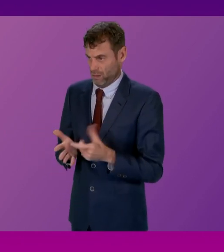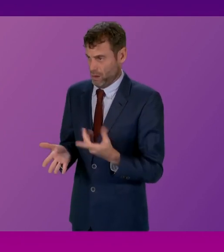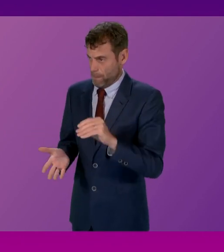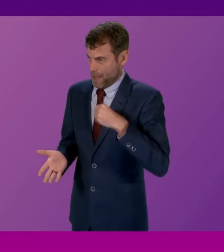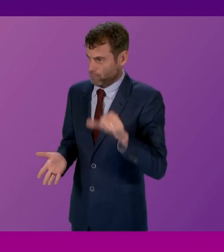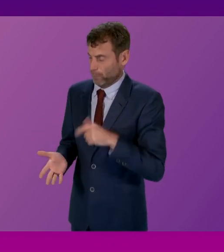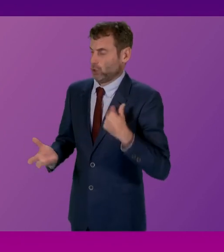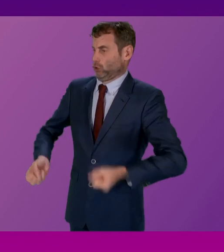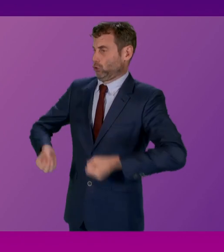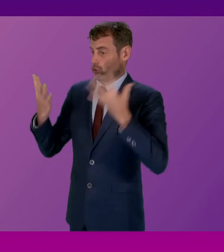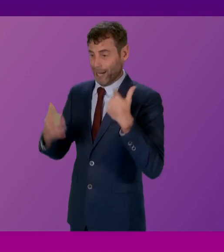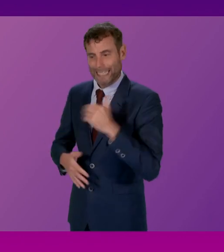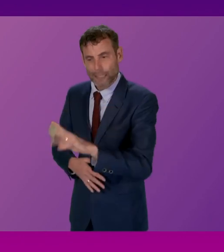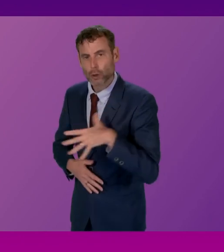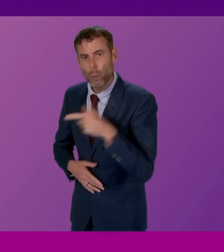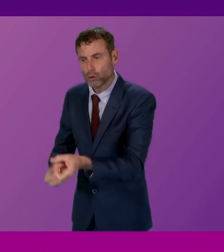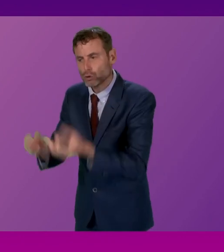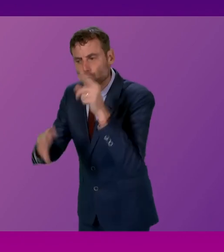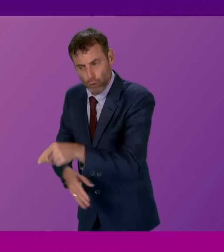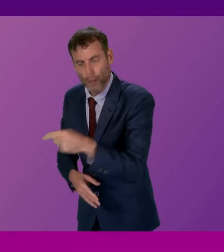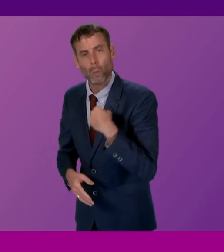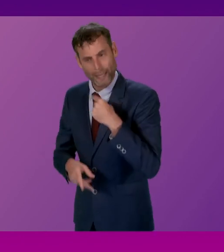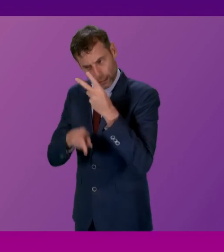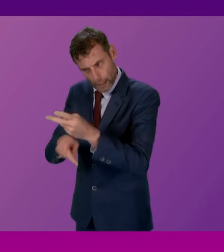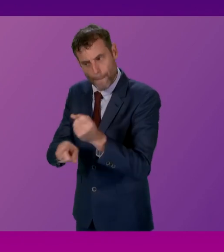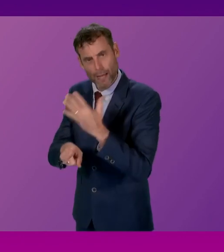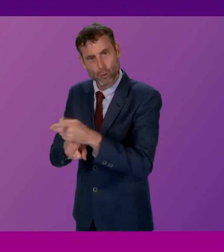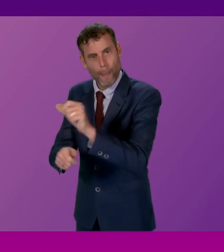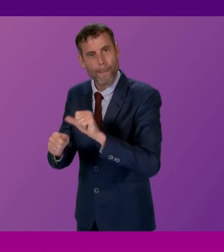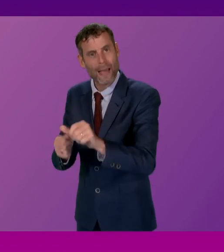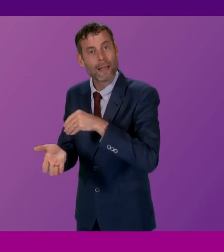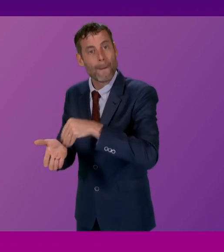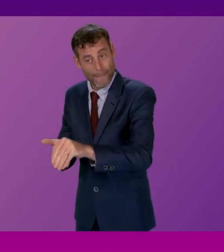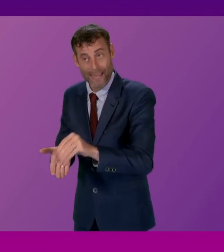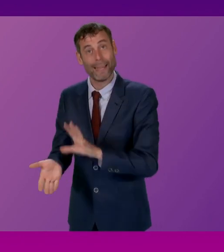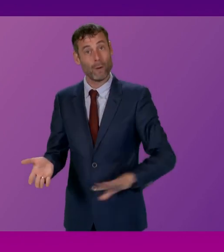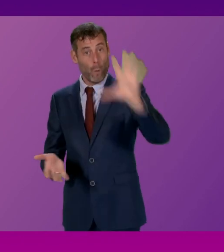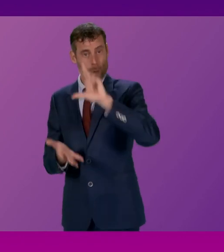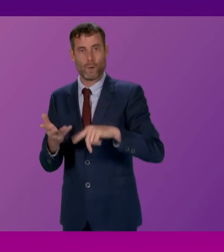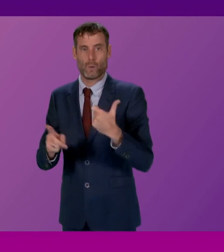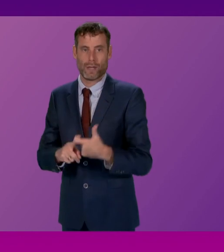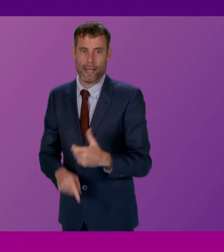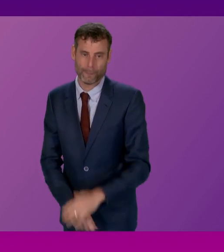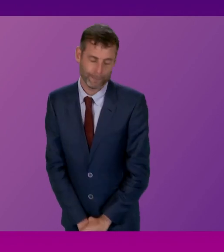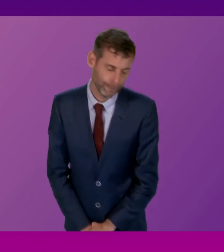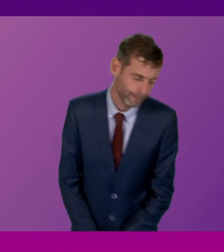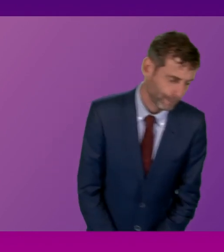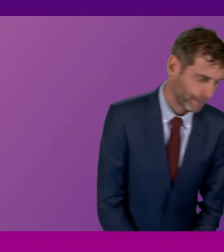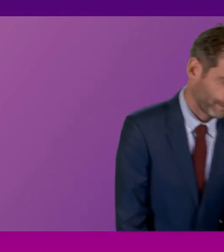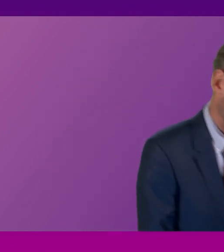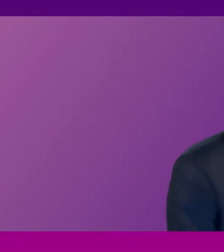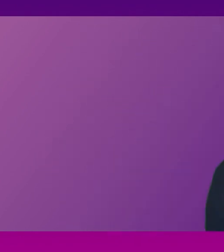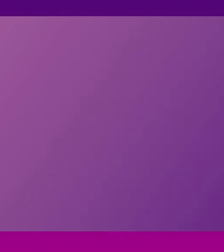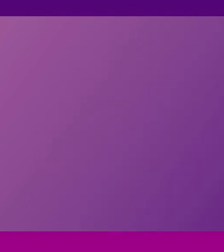fairly paid. So this government will continue to make sure that our NHS staff are the best paid in the whole of the UK. Thank you.